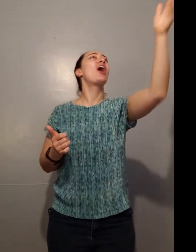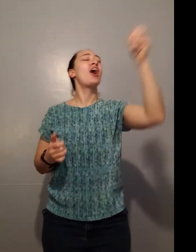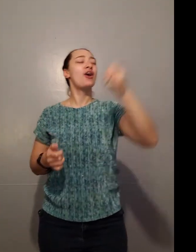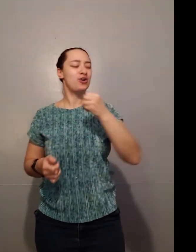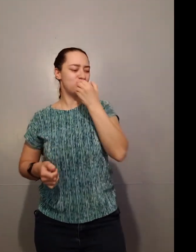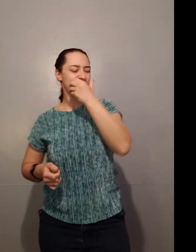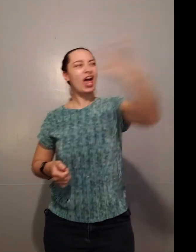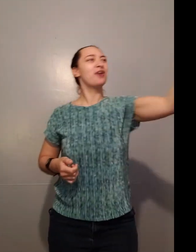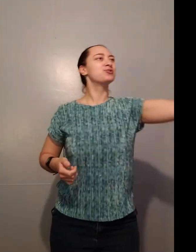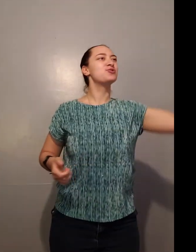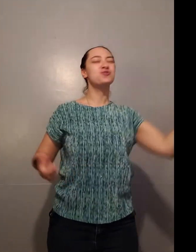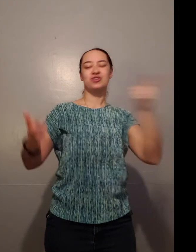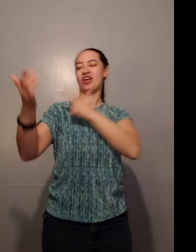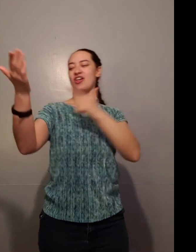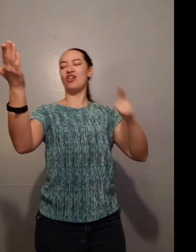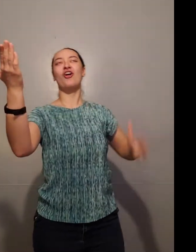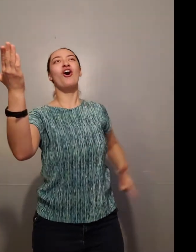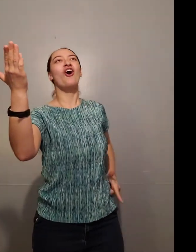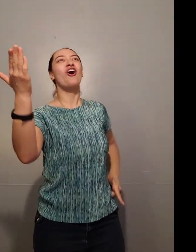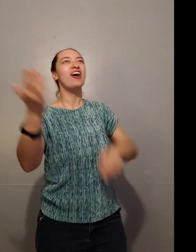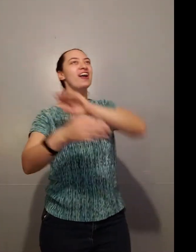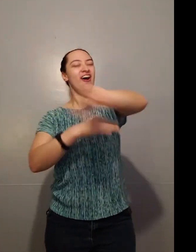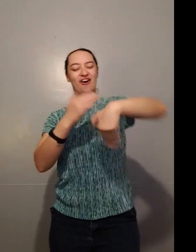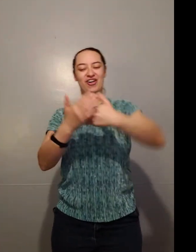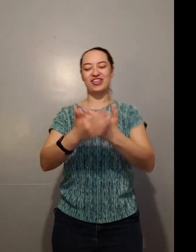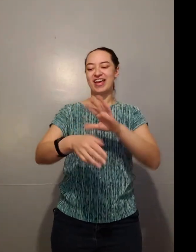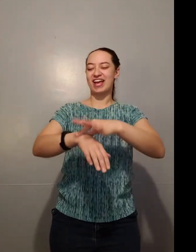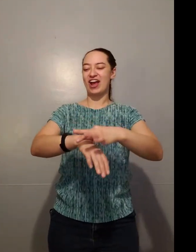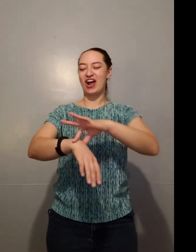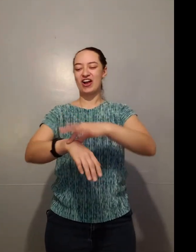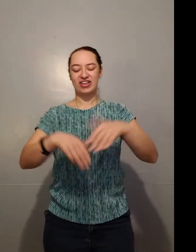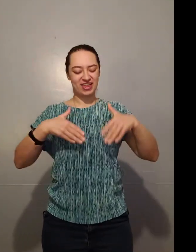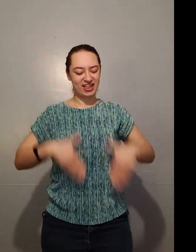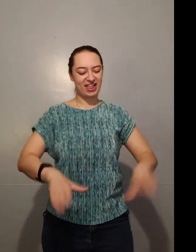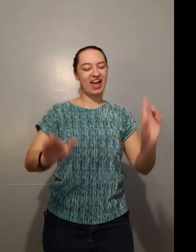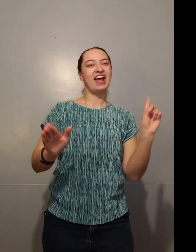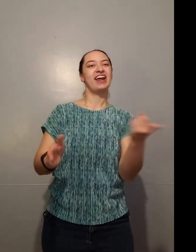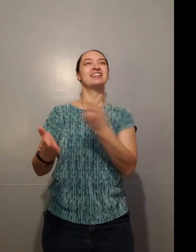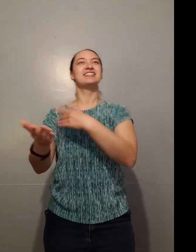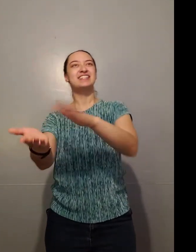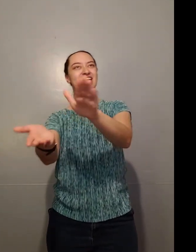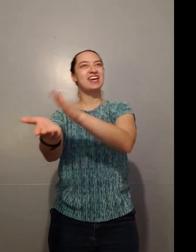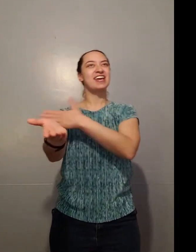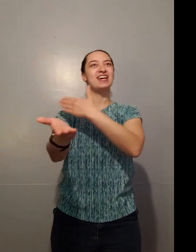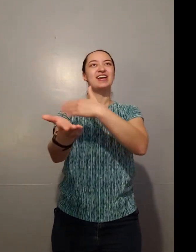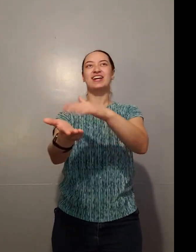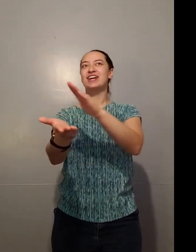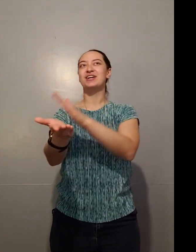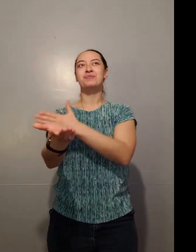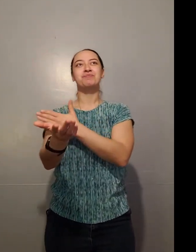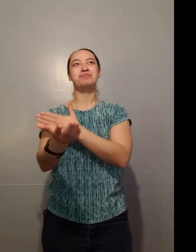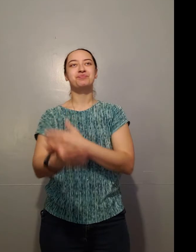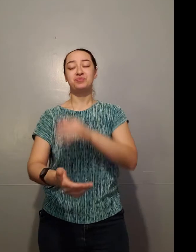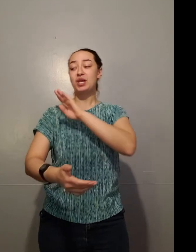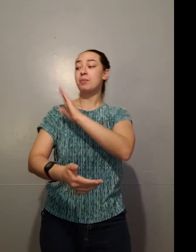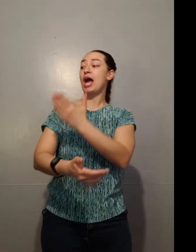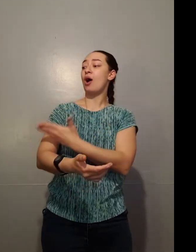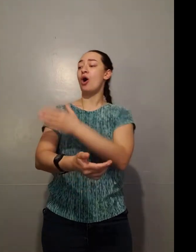Shout to the Lord, all the earth, let us sing. Power